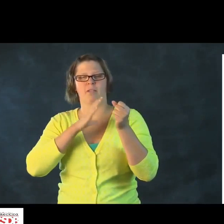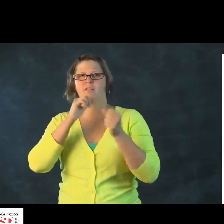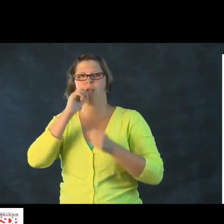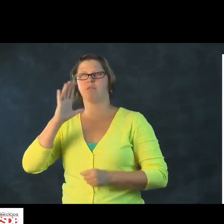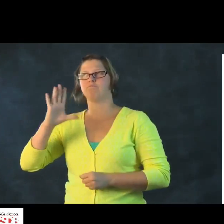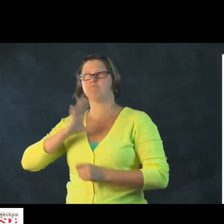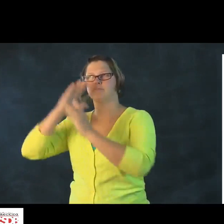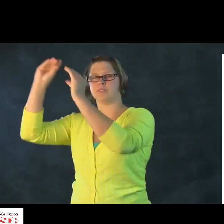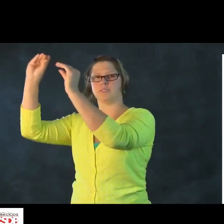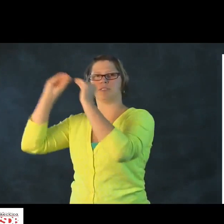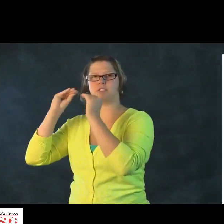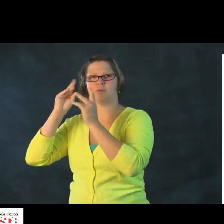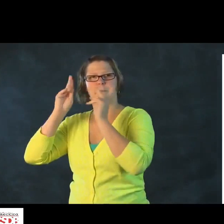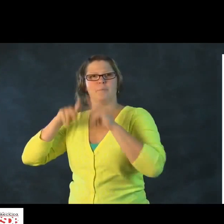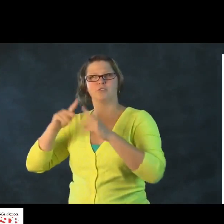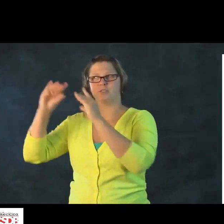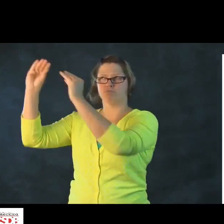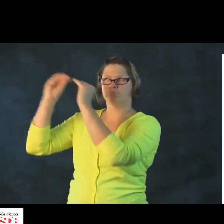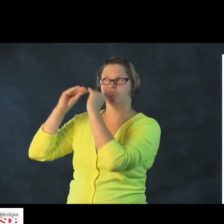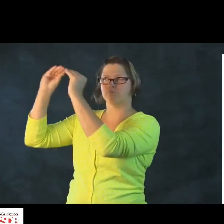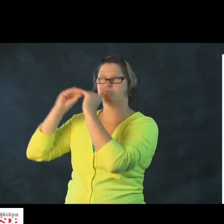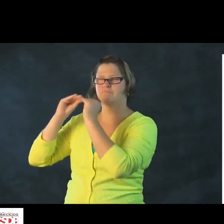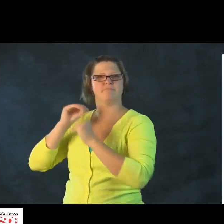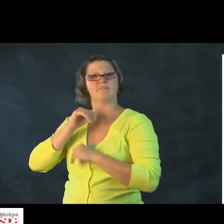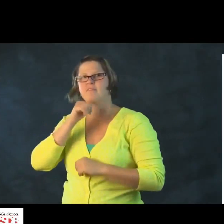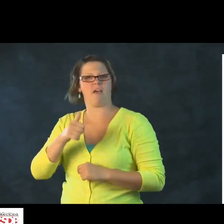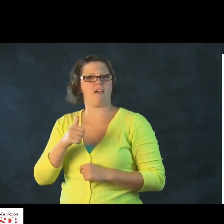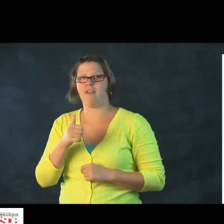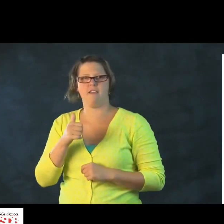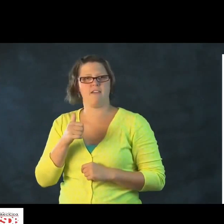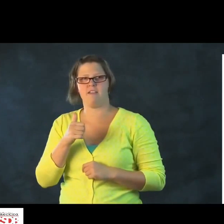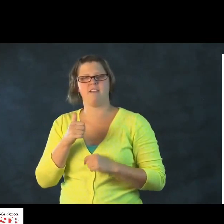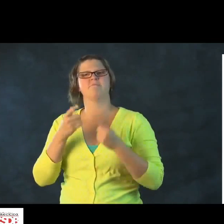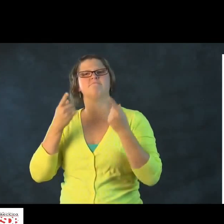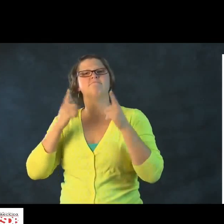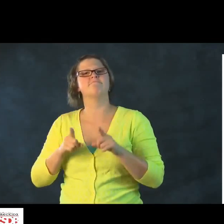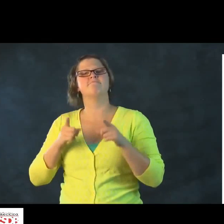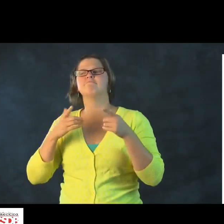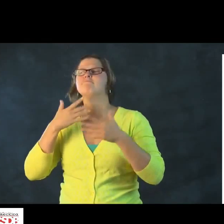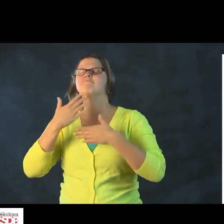term. It's not a formal teaching situation.